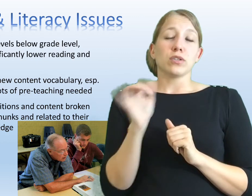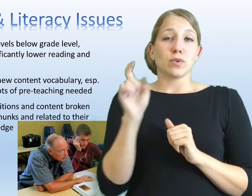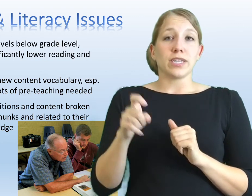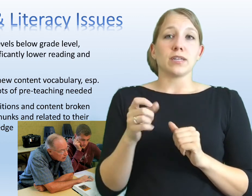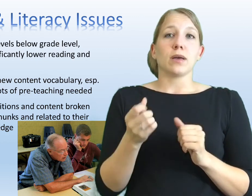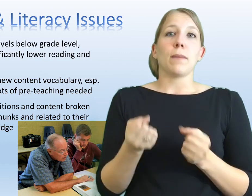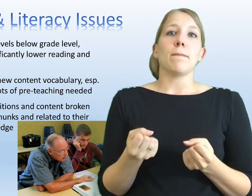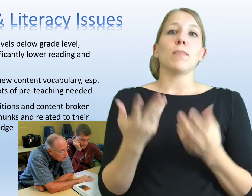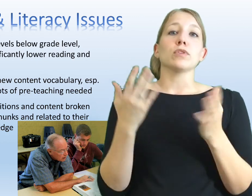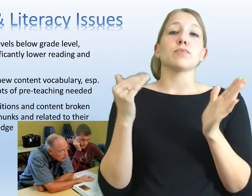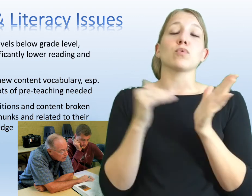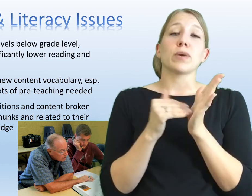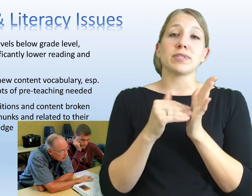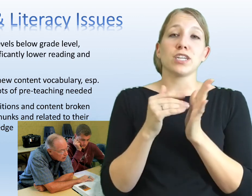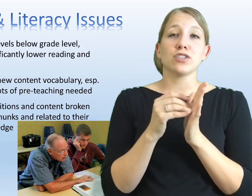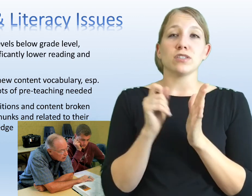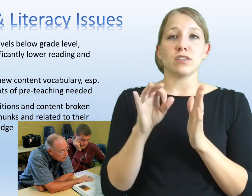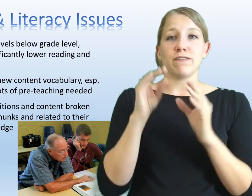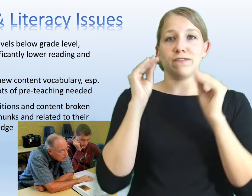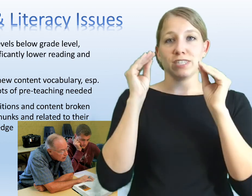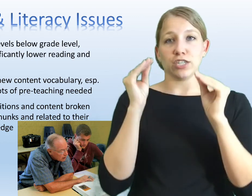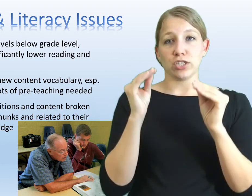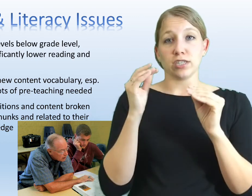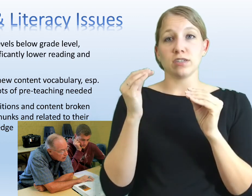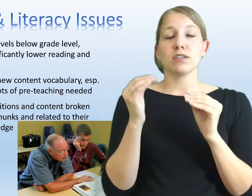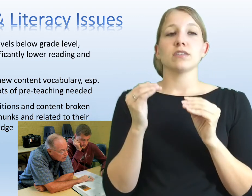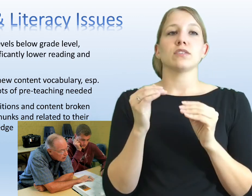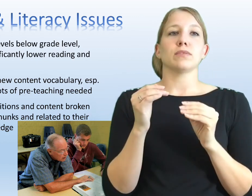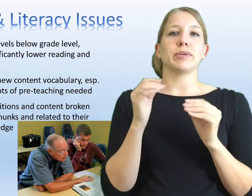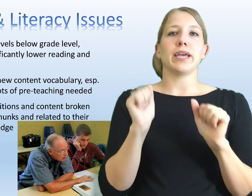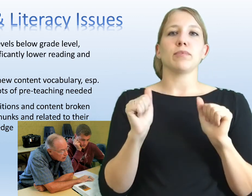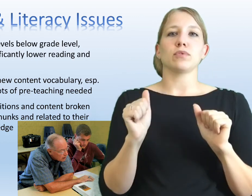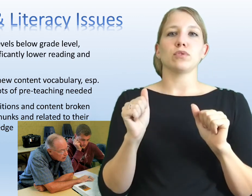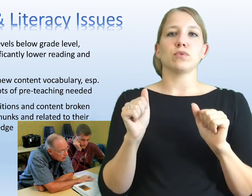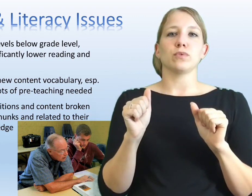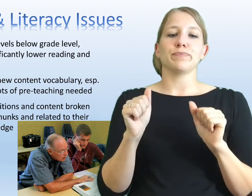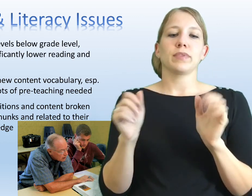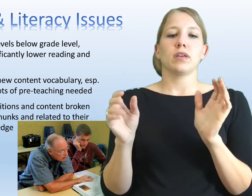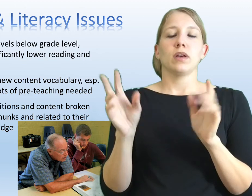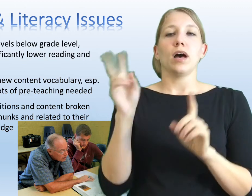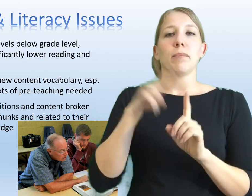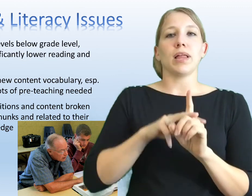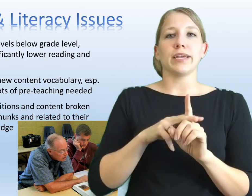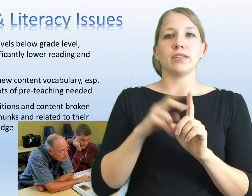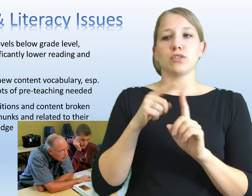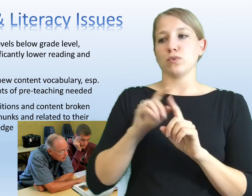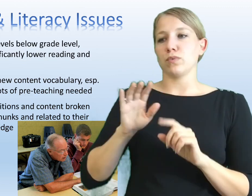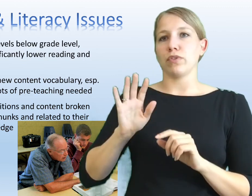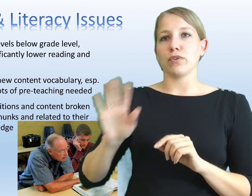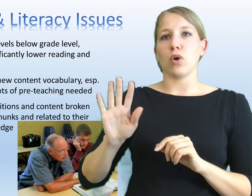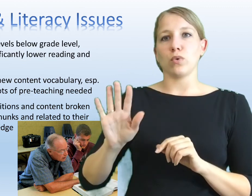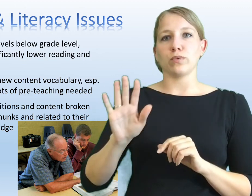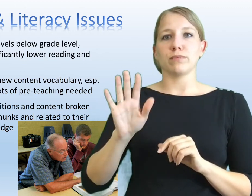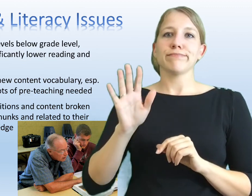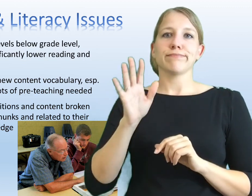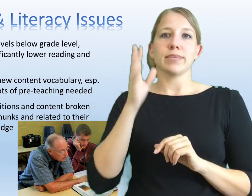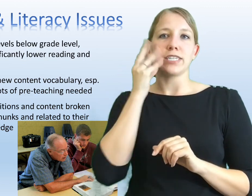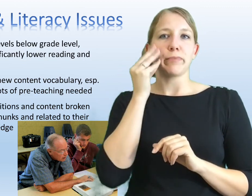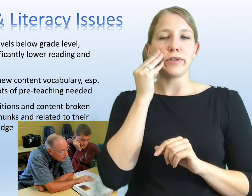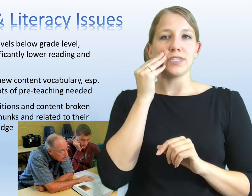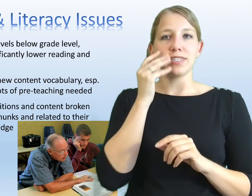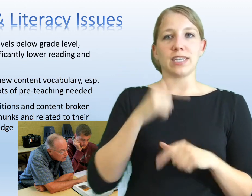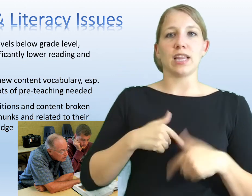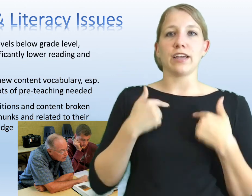They also need multiple repetitions of teaching to be able to apply it to their own